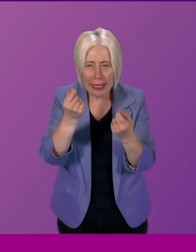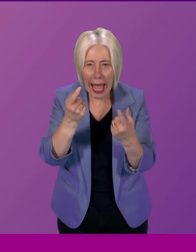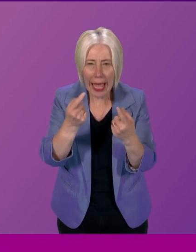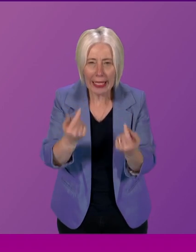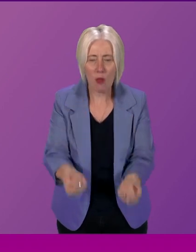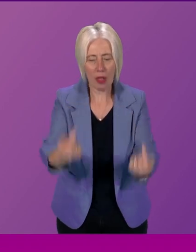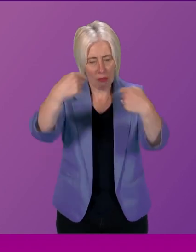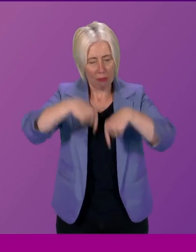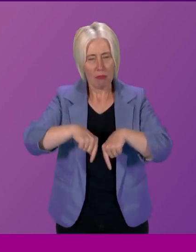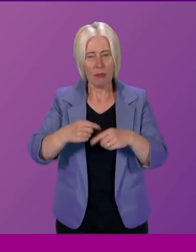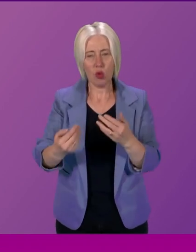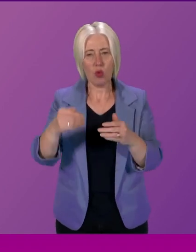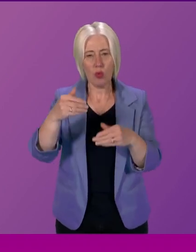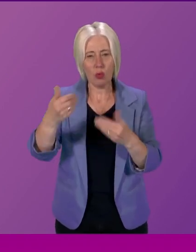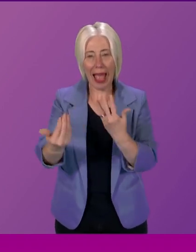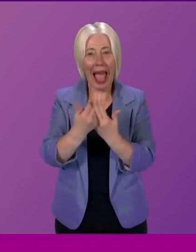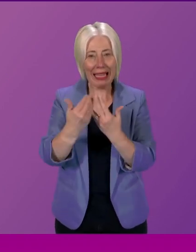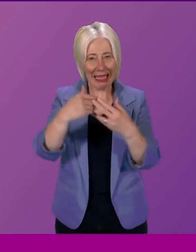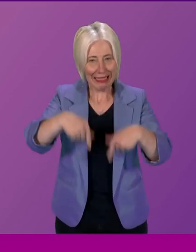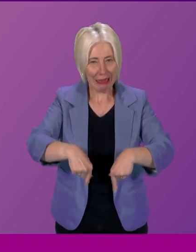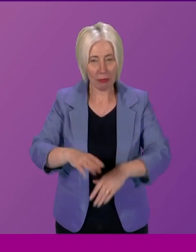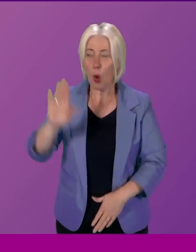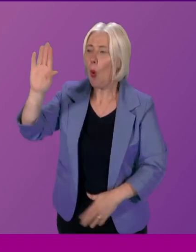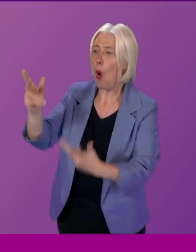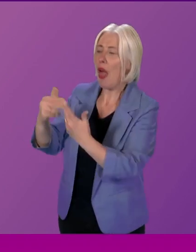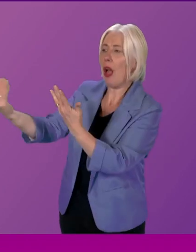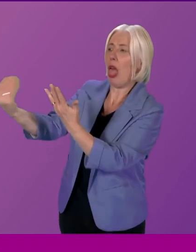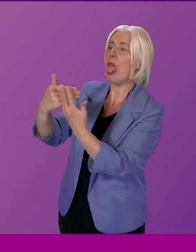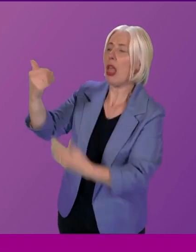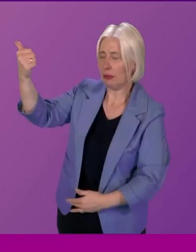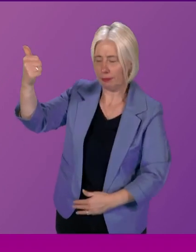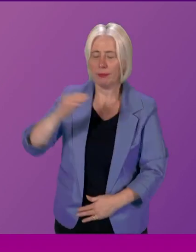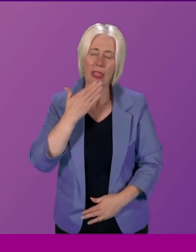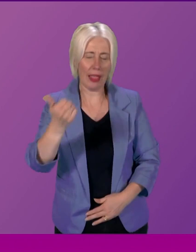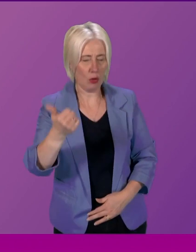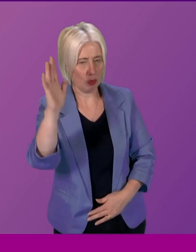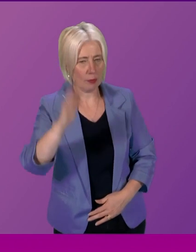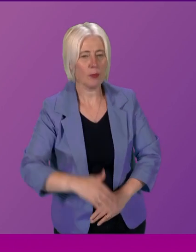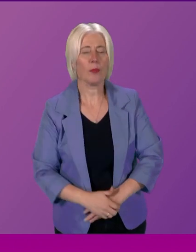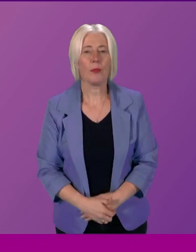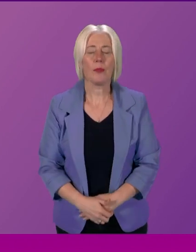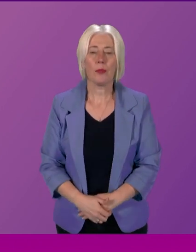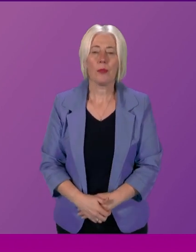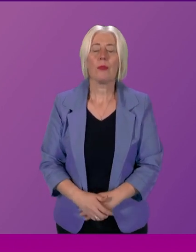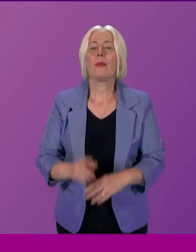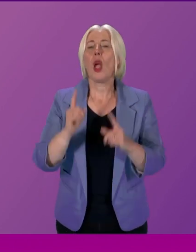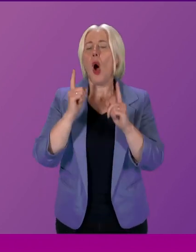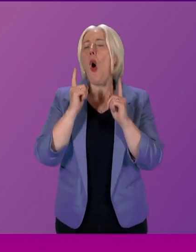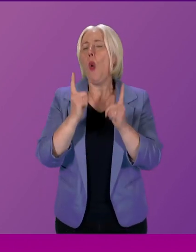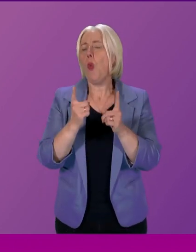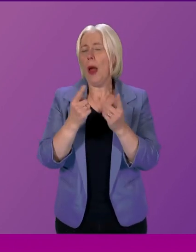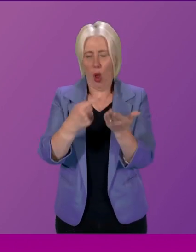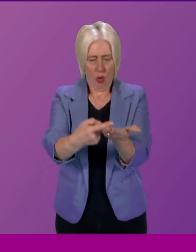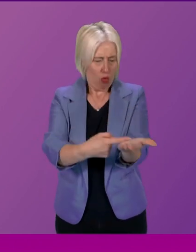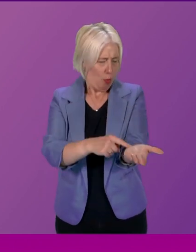But turning to the specific... Oh. Ruth McGuire. Thank you. I appreciate Morris Golden taking an intervention. It was the one area of the